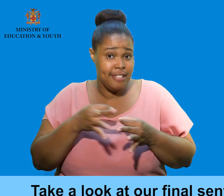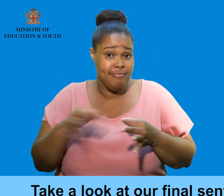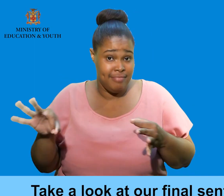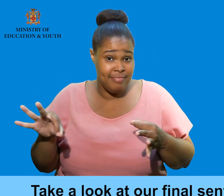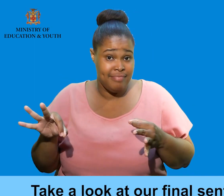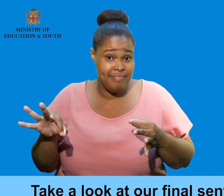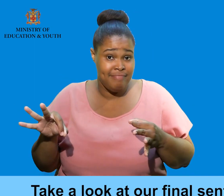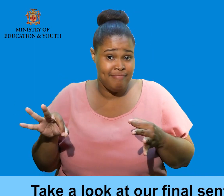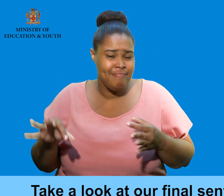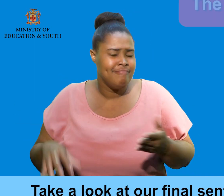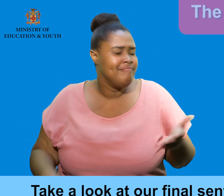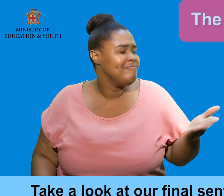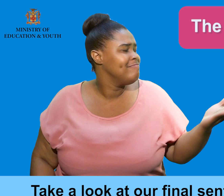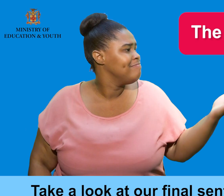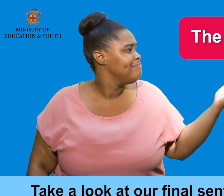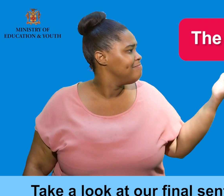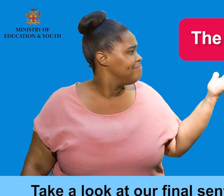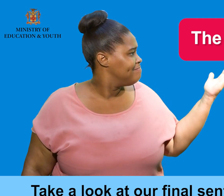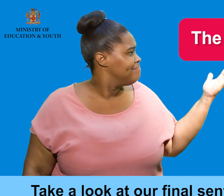Take a look at our final sentence.